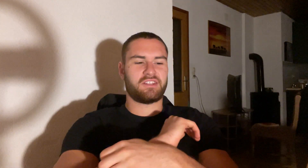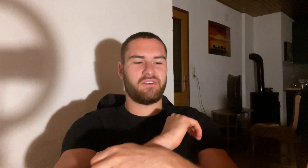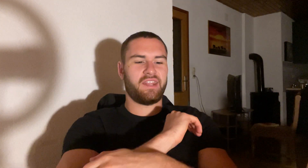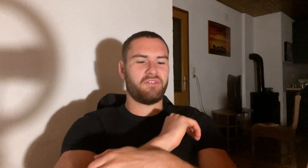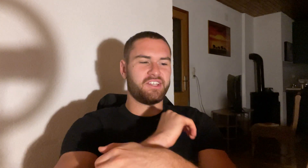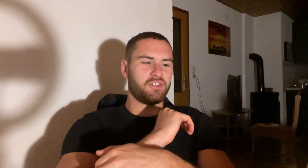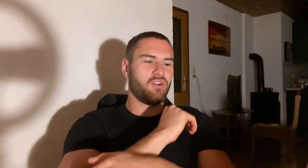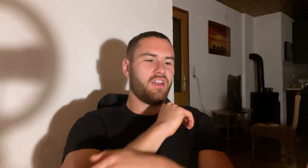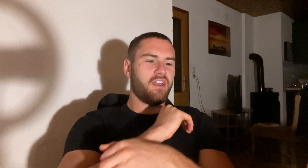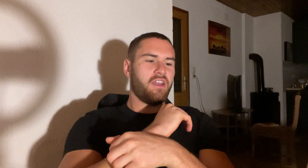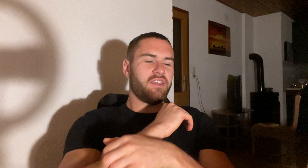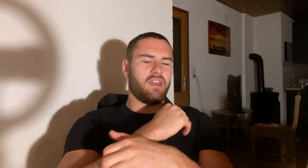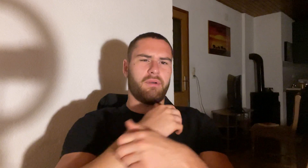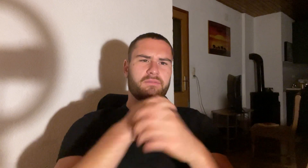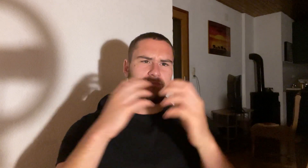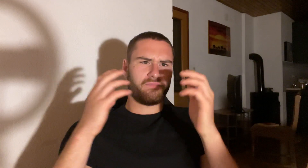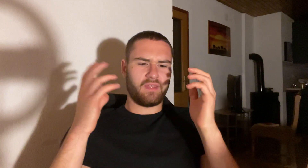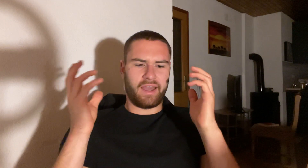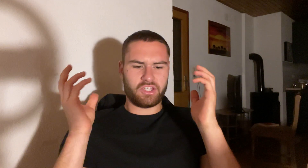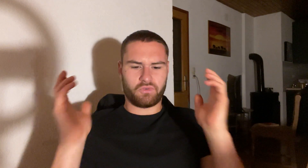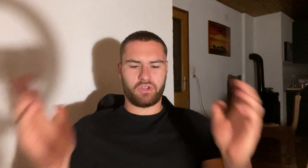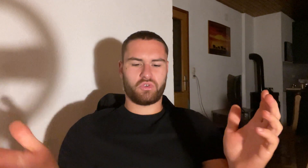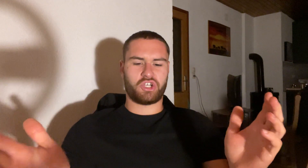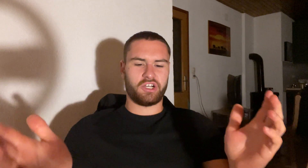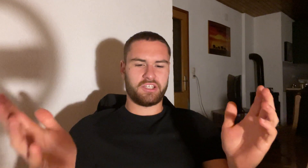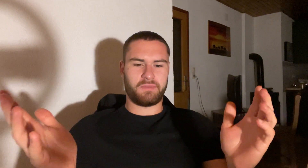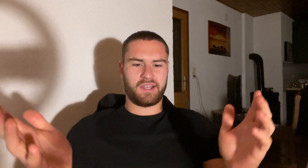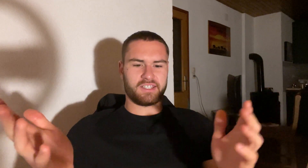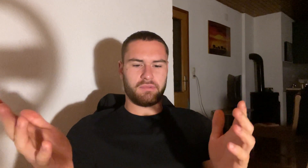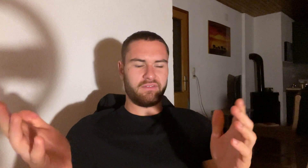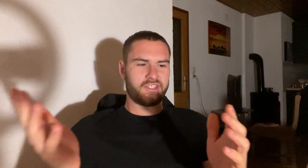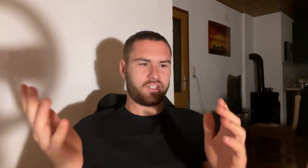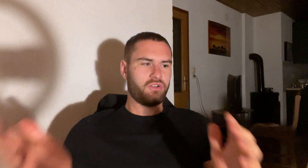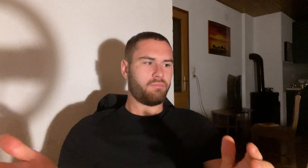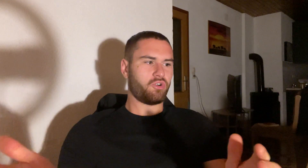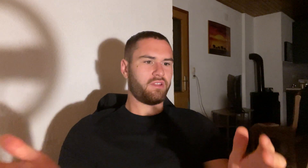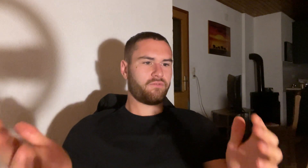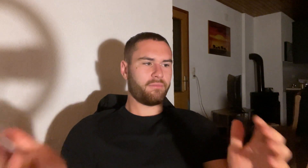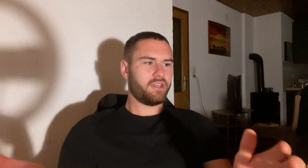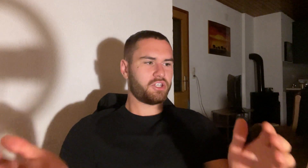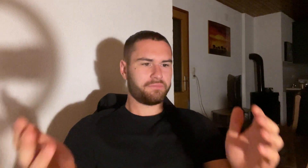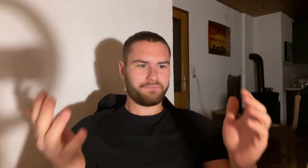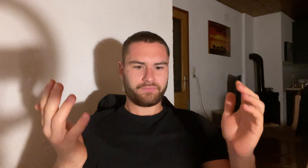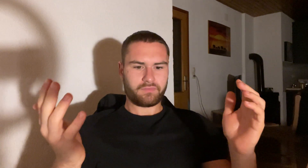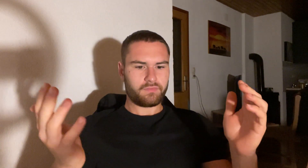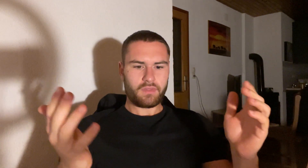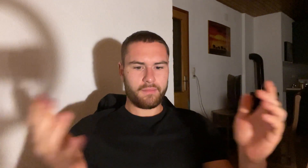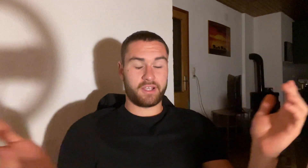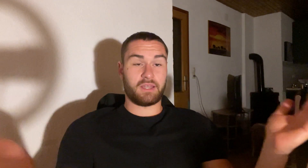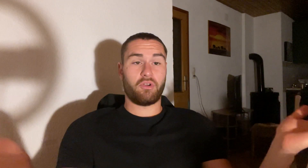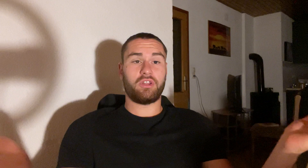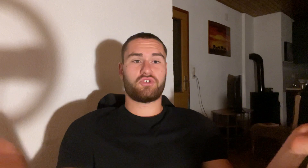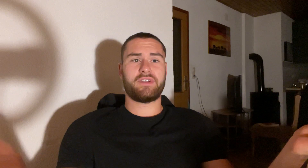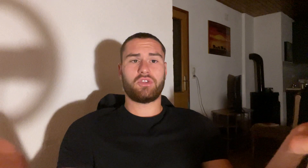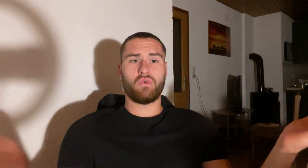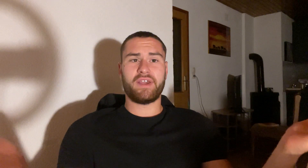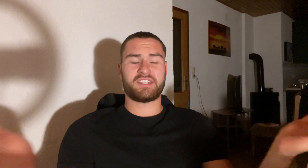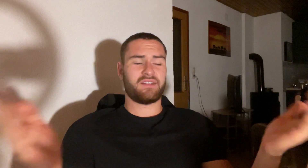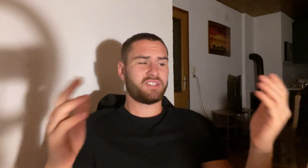long anyway so yeah but I just wanted to share this because I believe it's such an important information because I've been only training two weeks and I've